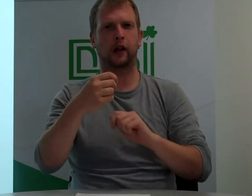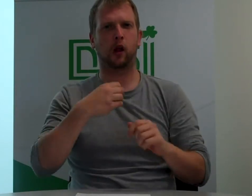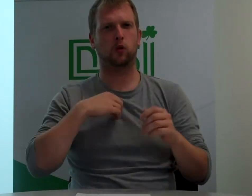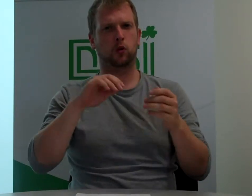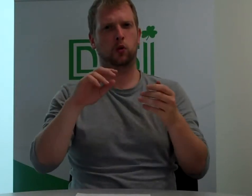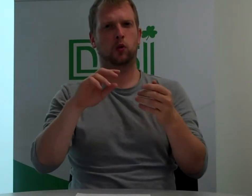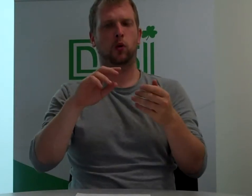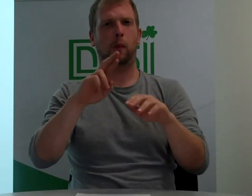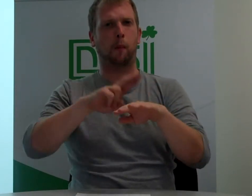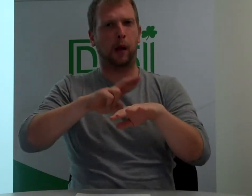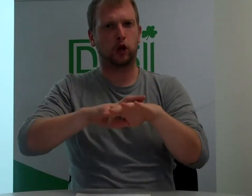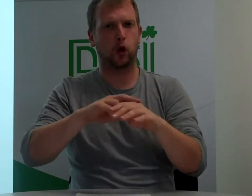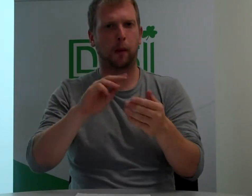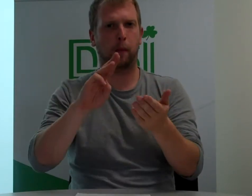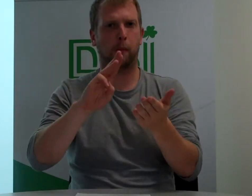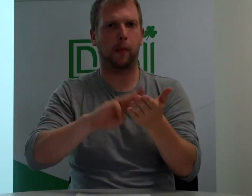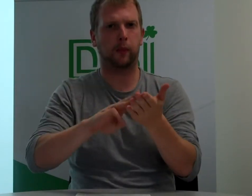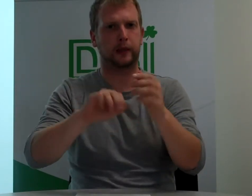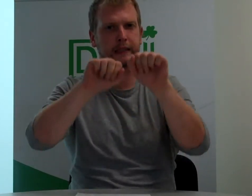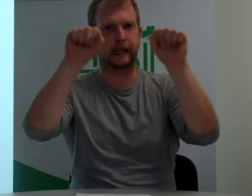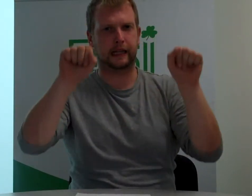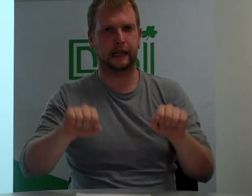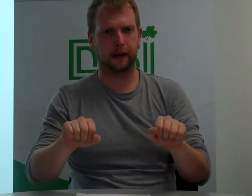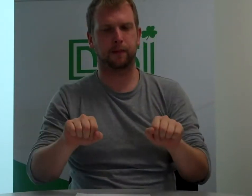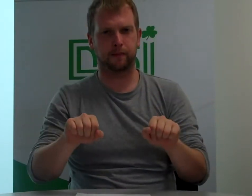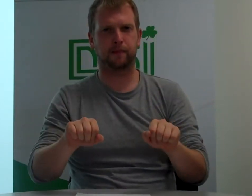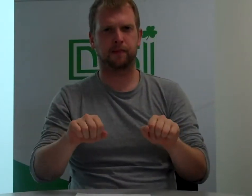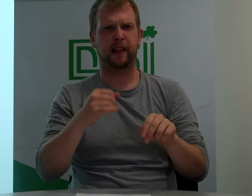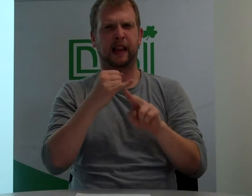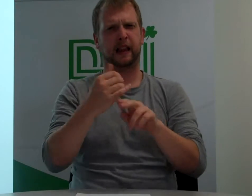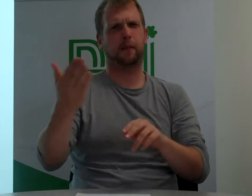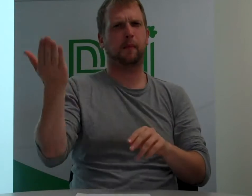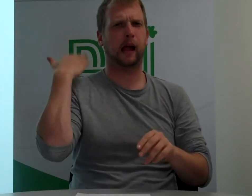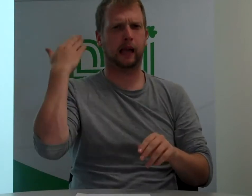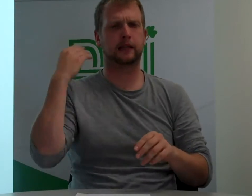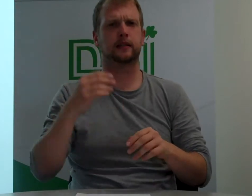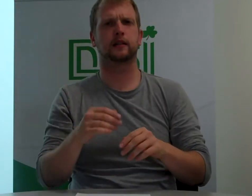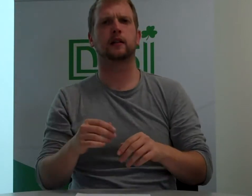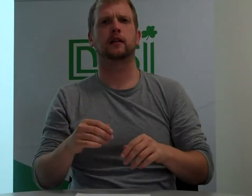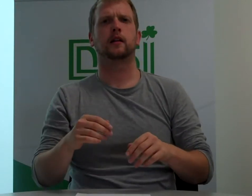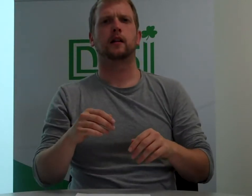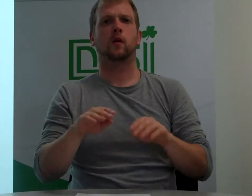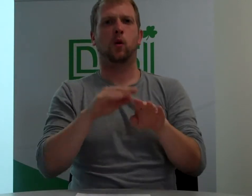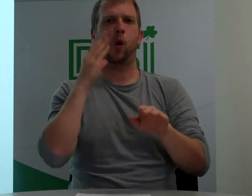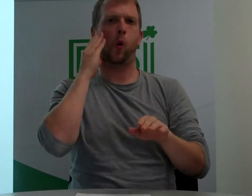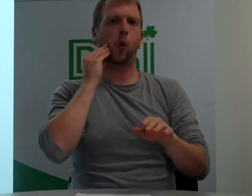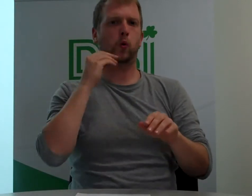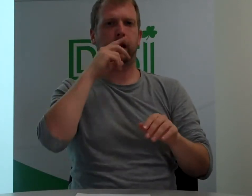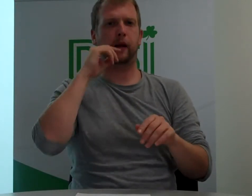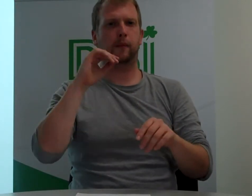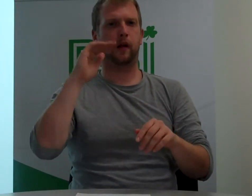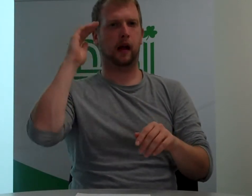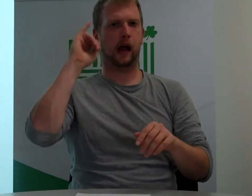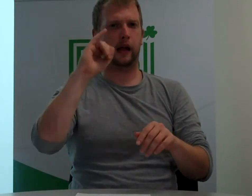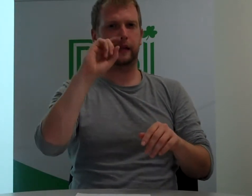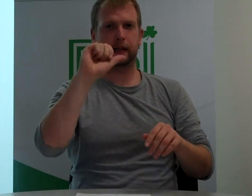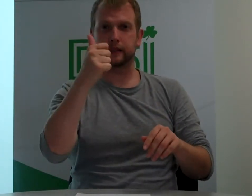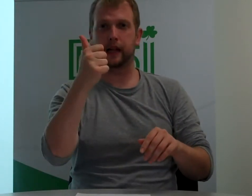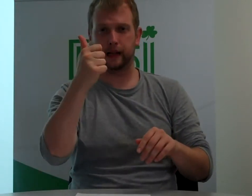with the limited space for men, as I said,